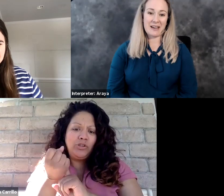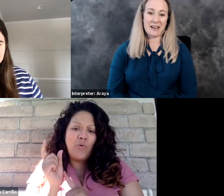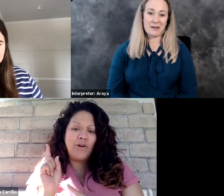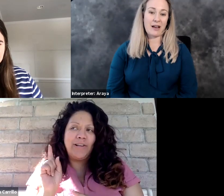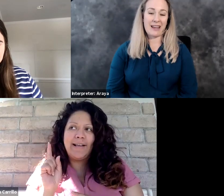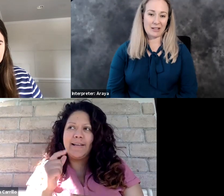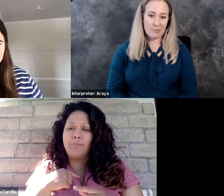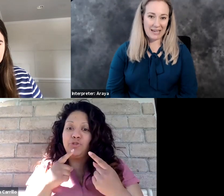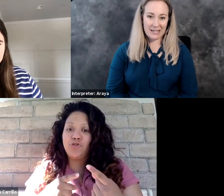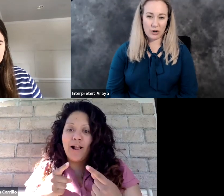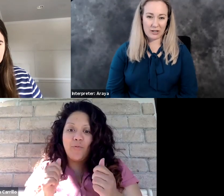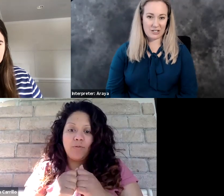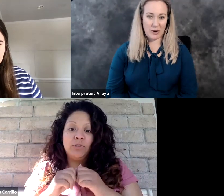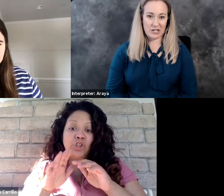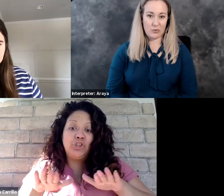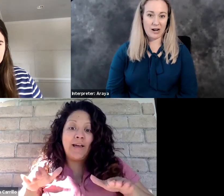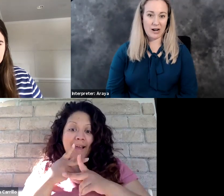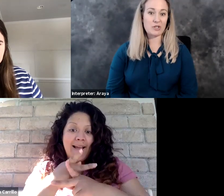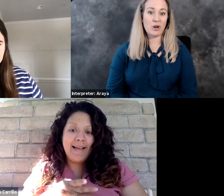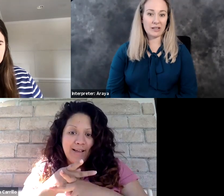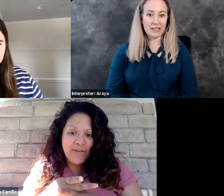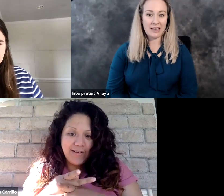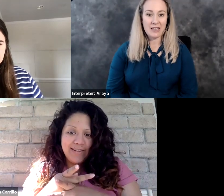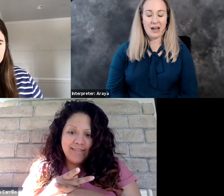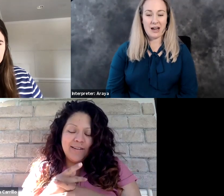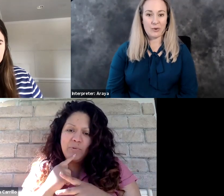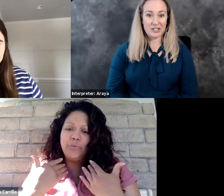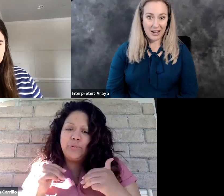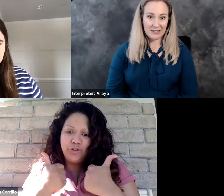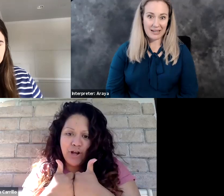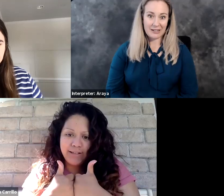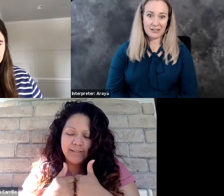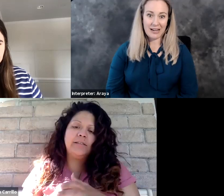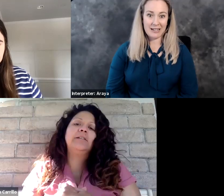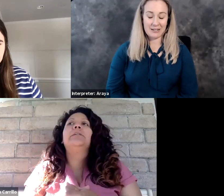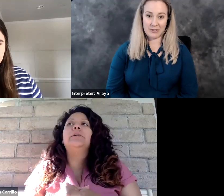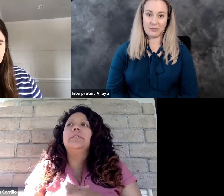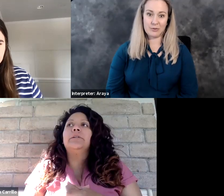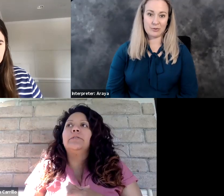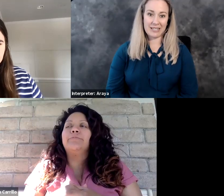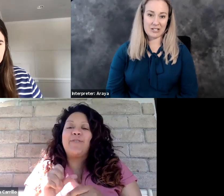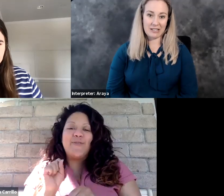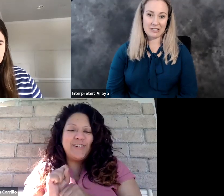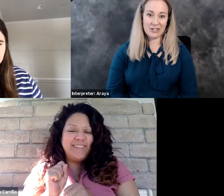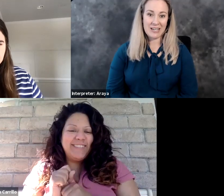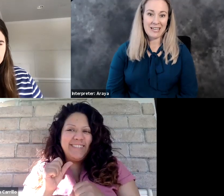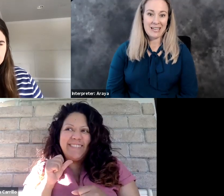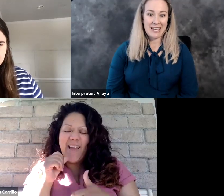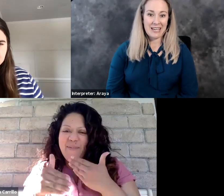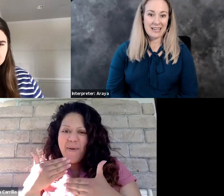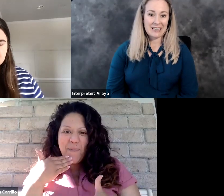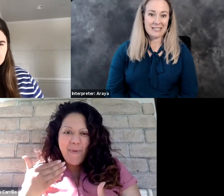It had a complicated work situation where I was struggling with childcare, and it was really a challenge.